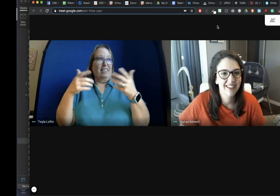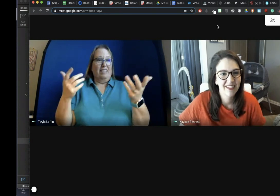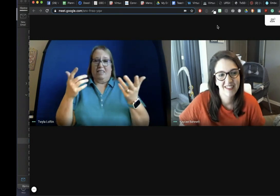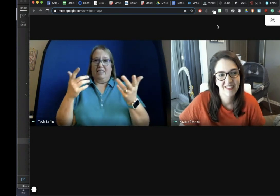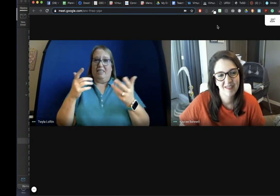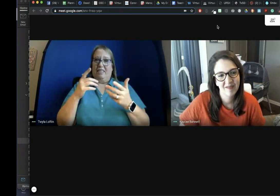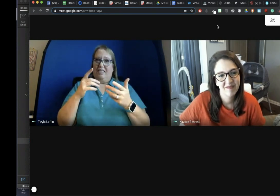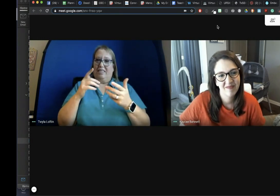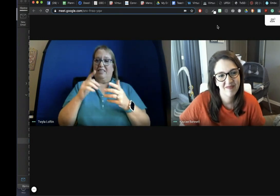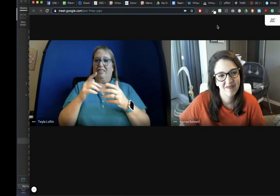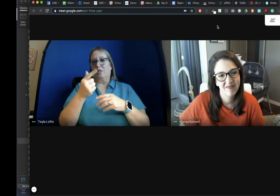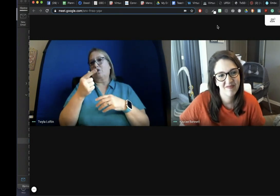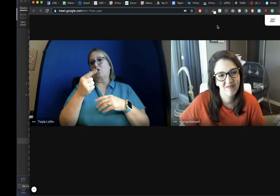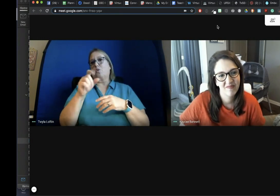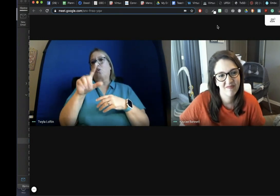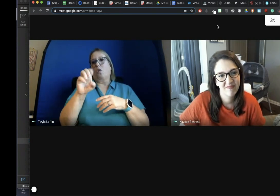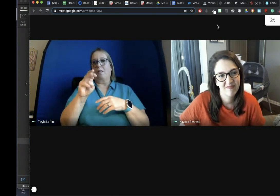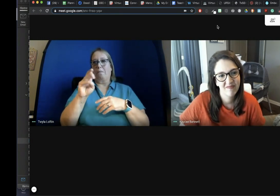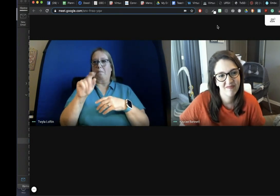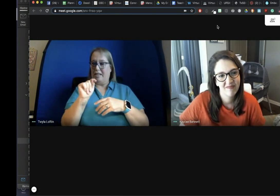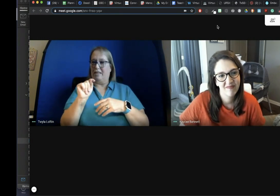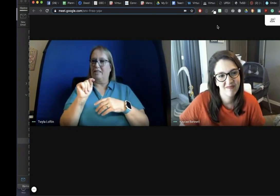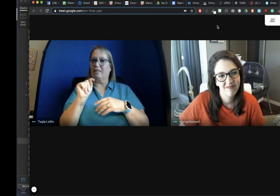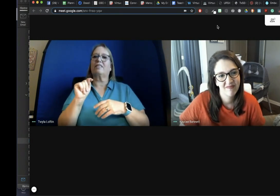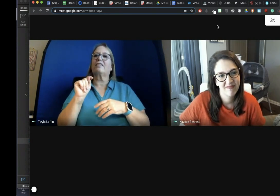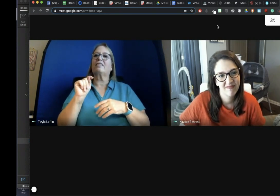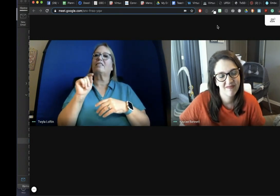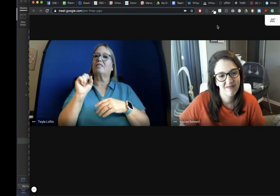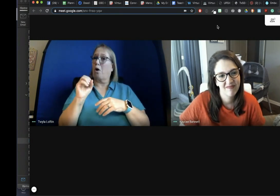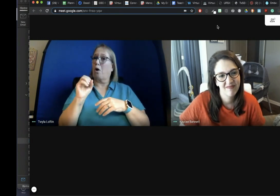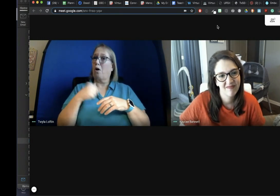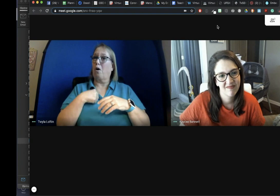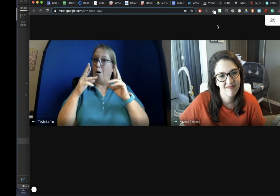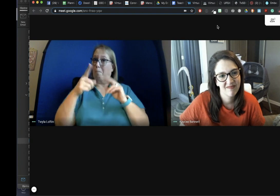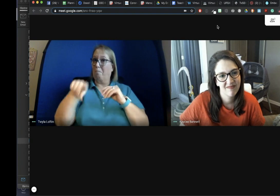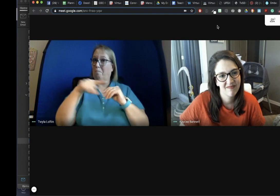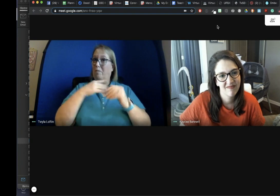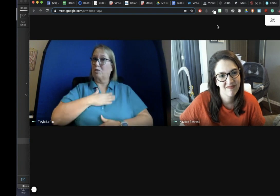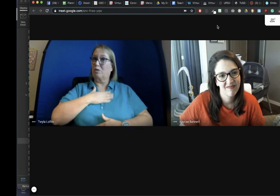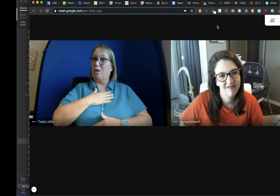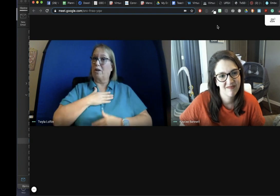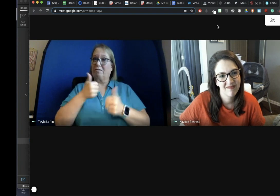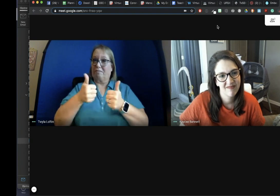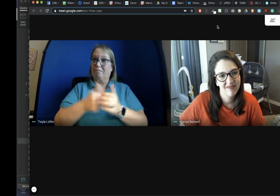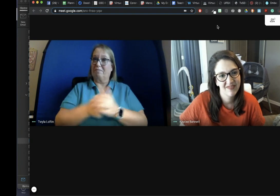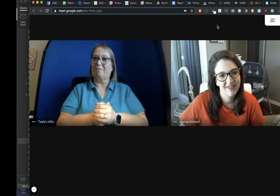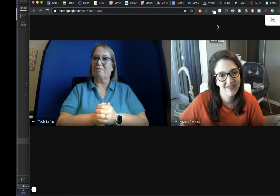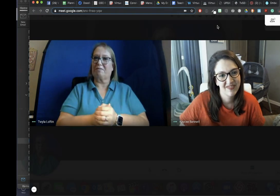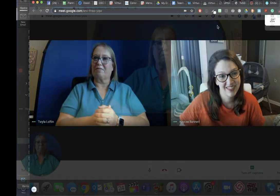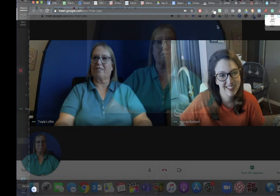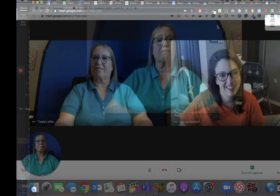this is doing. And we're trying to show here, this is Google Meet. So I hope you guys enjoyed this and use it.